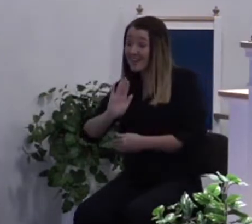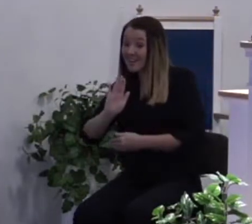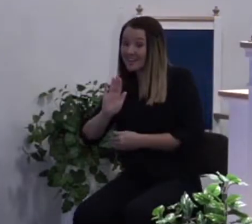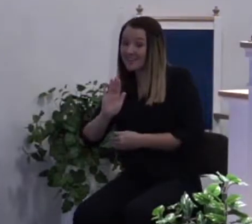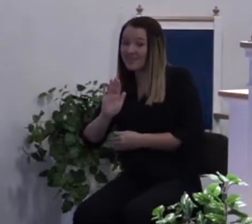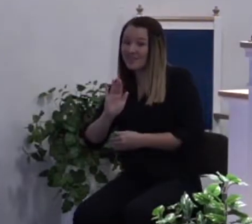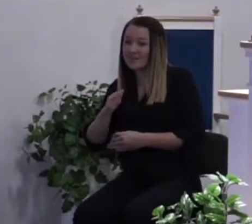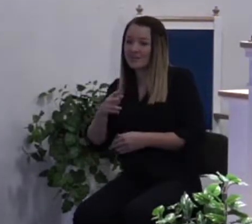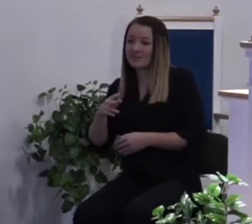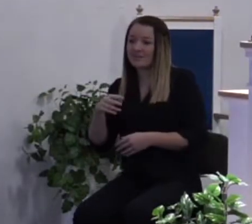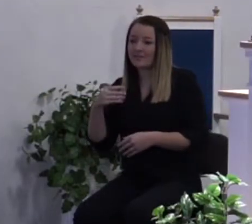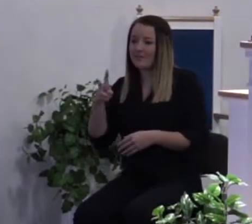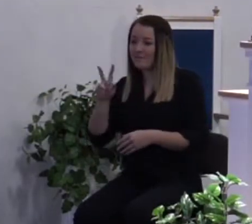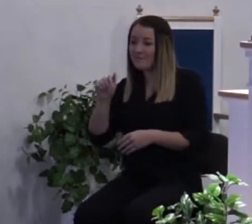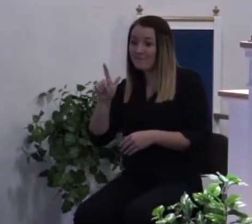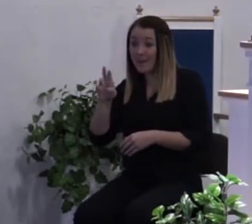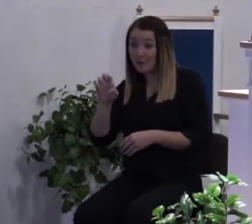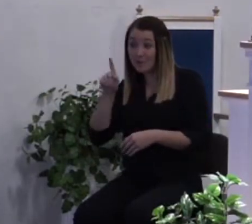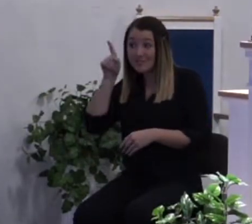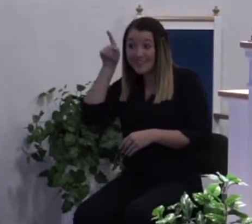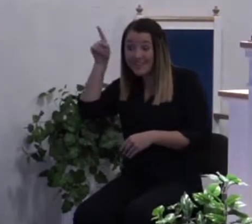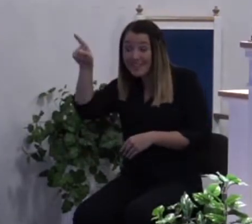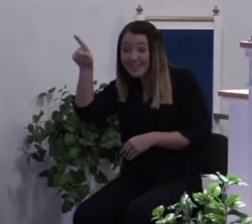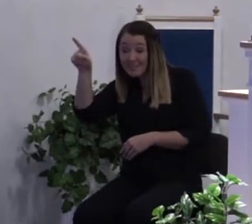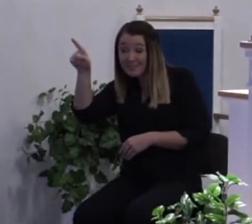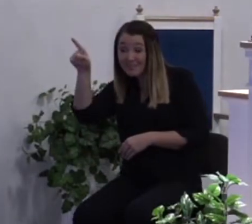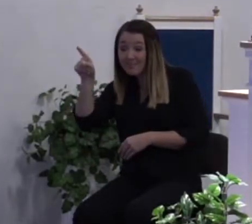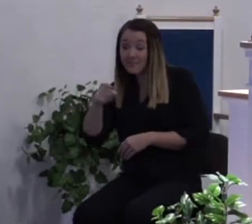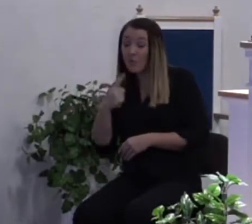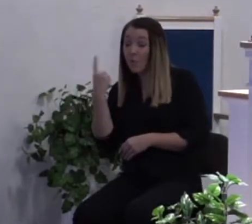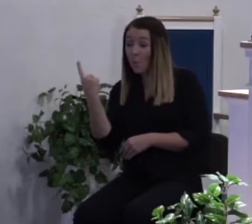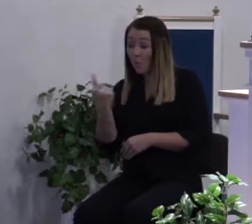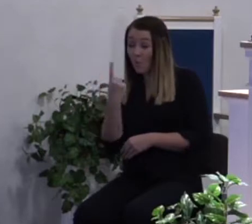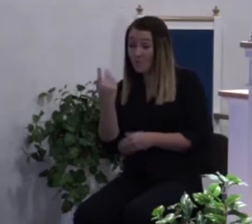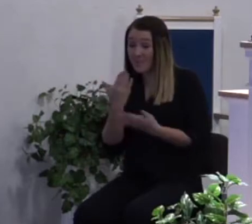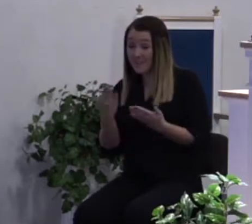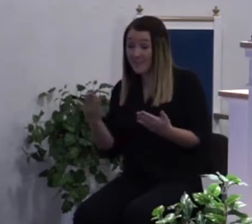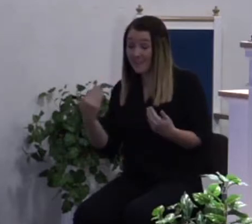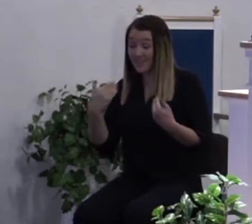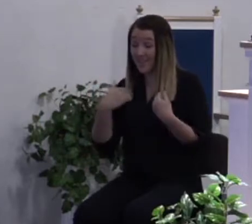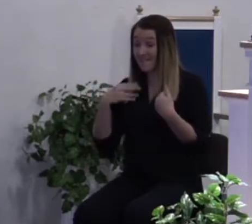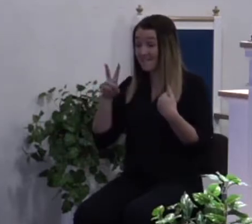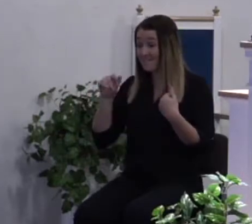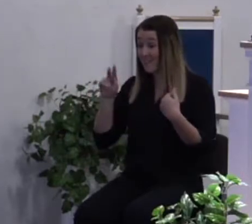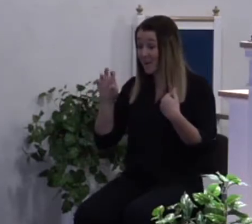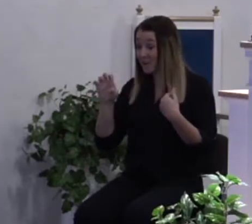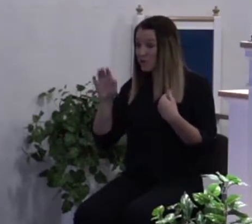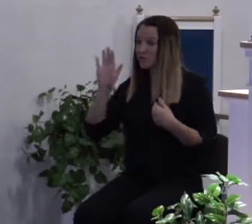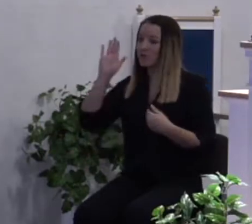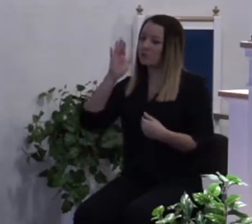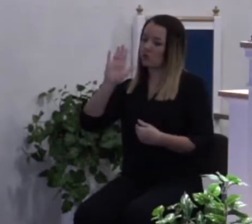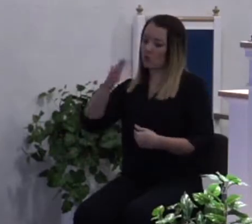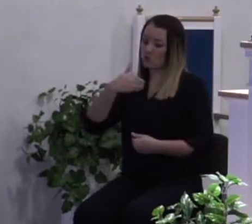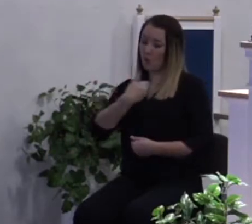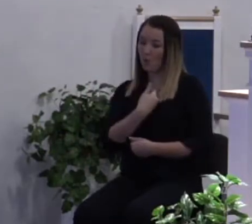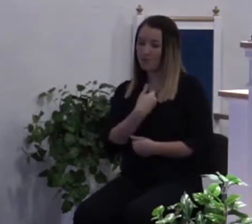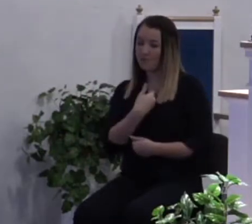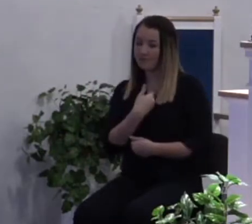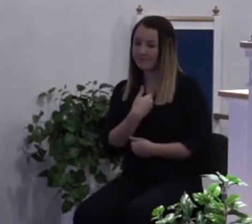be of value to him. The only thing that has value is your soul. That's